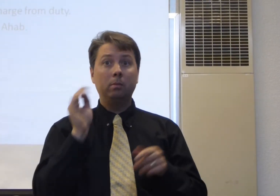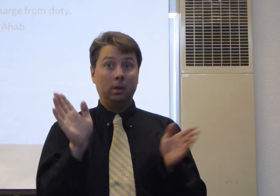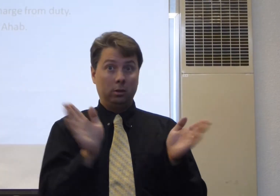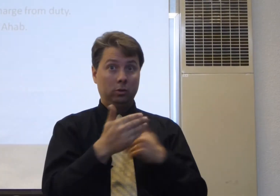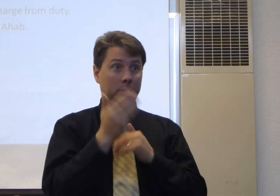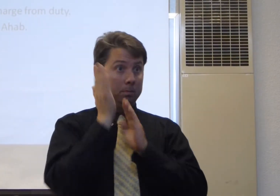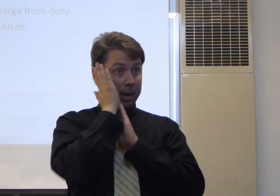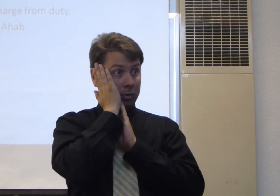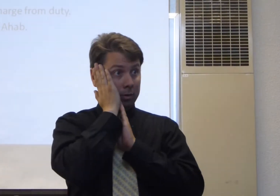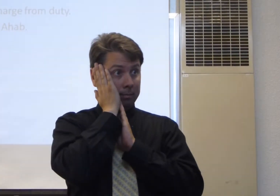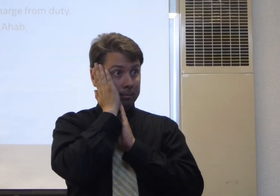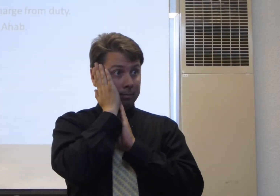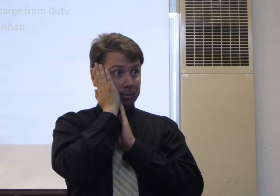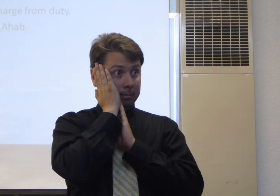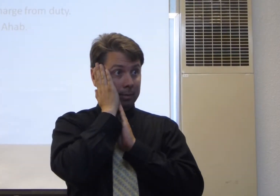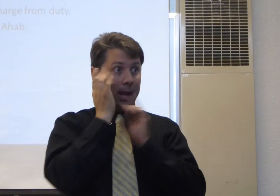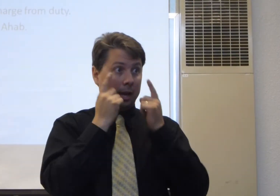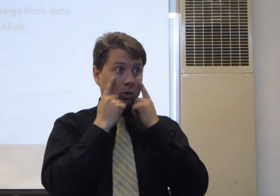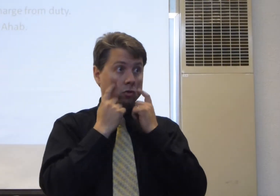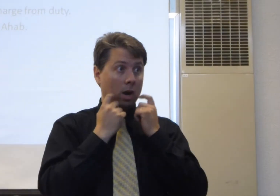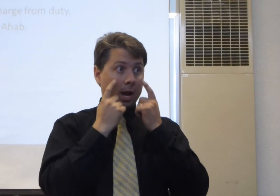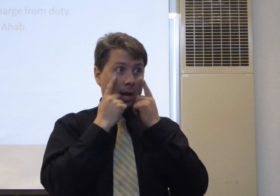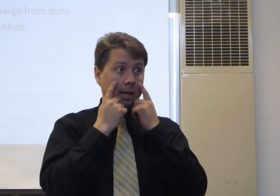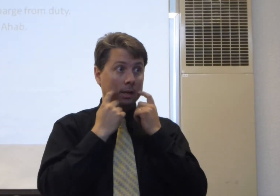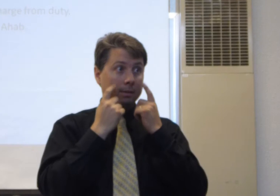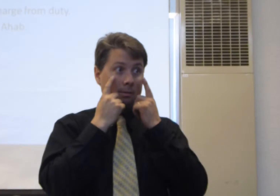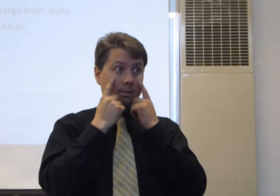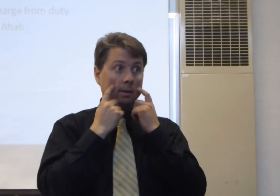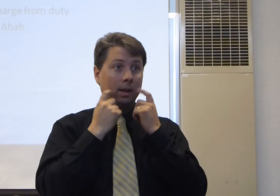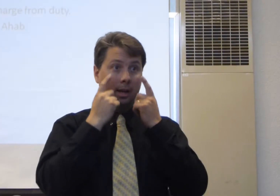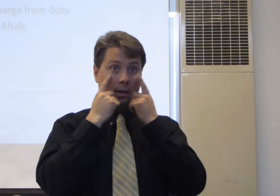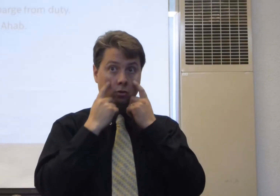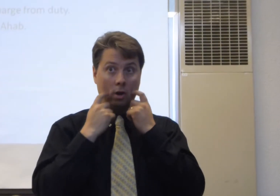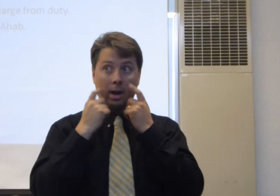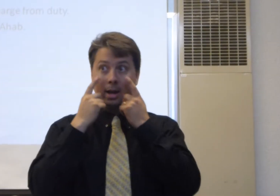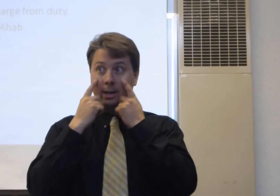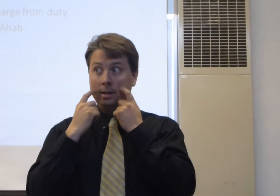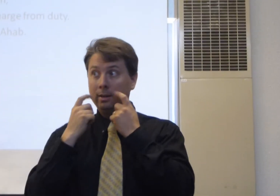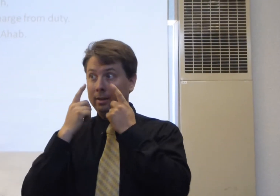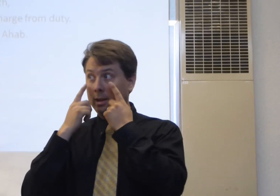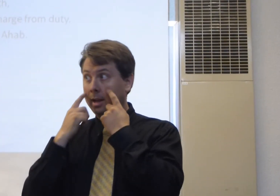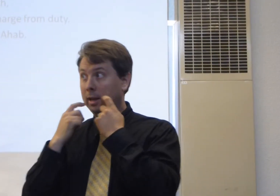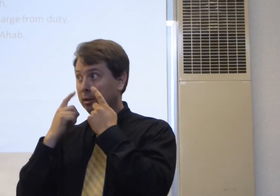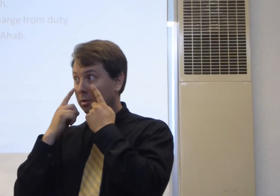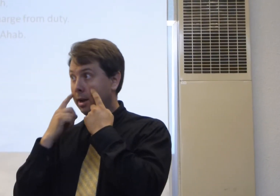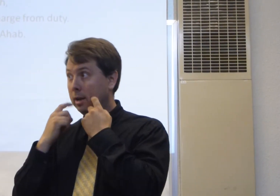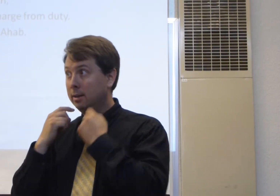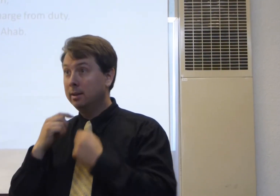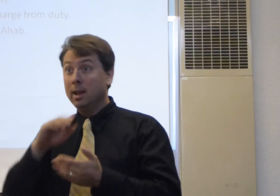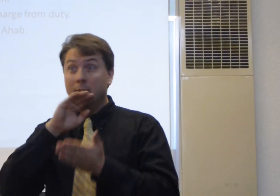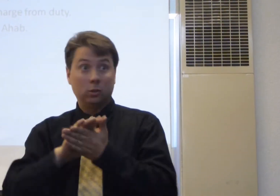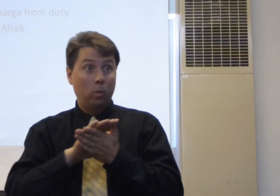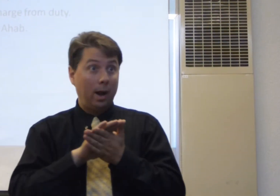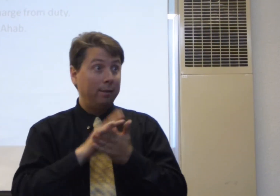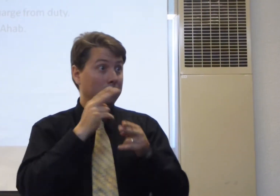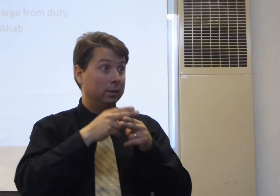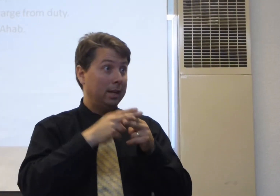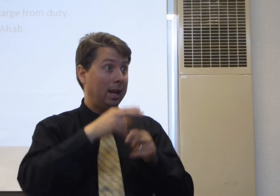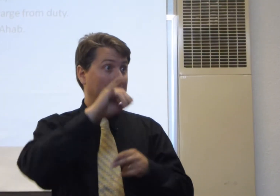to his bedroom and cried and cried and cried. And his wife, whose name